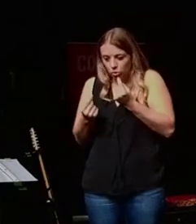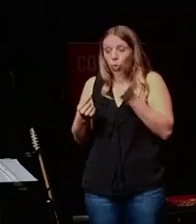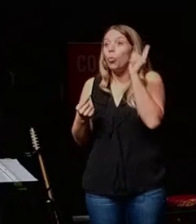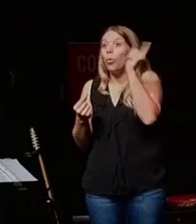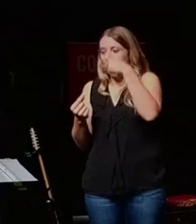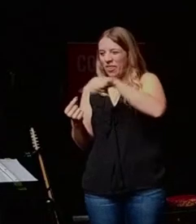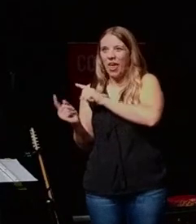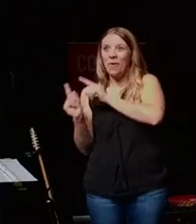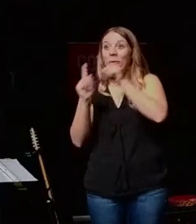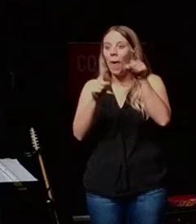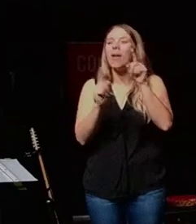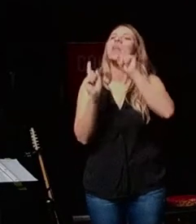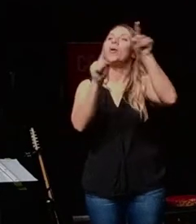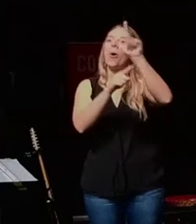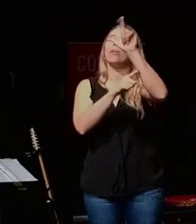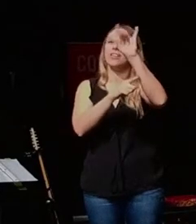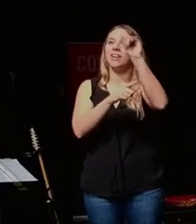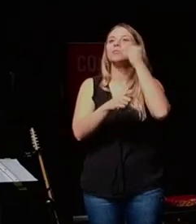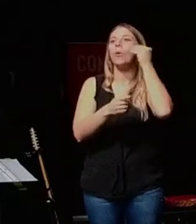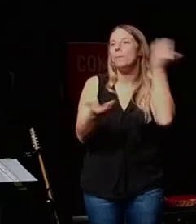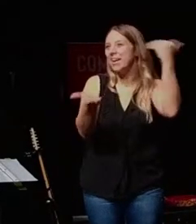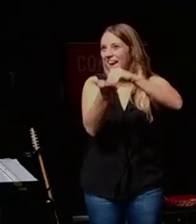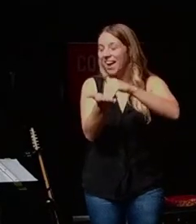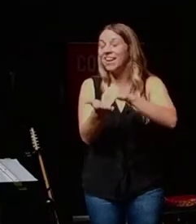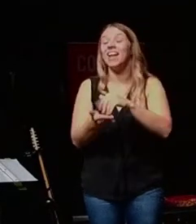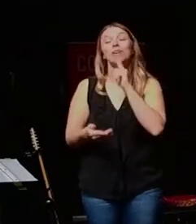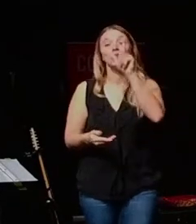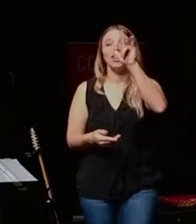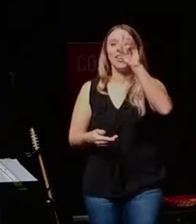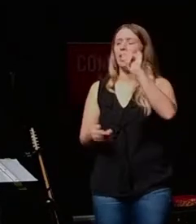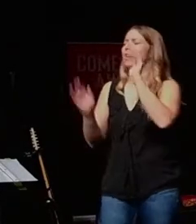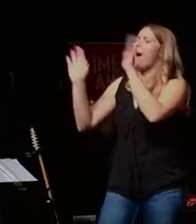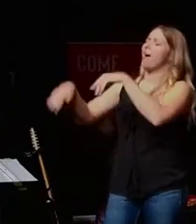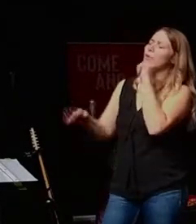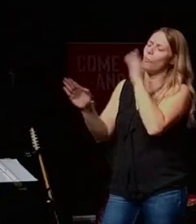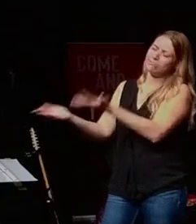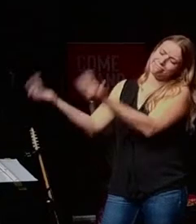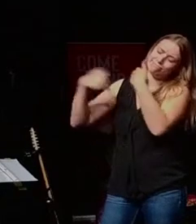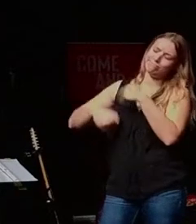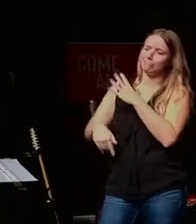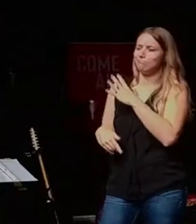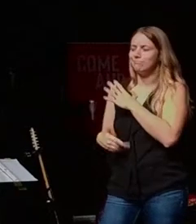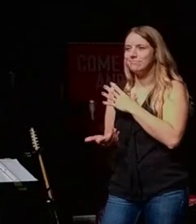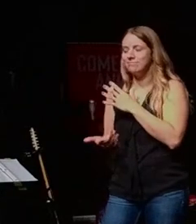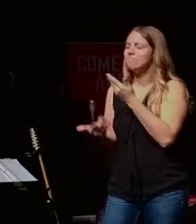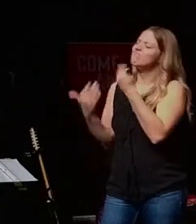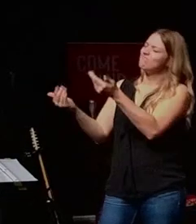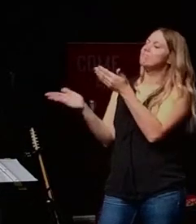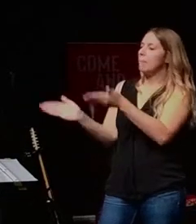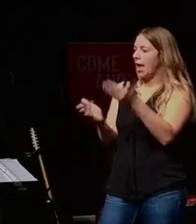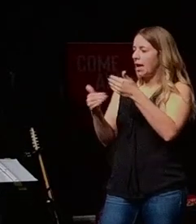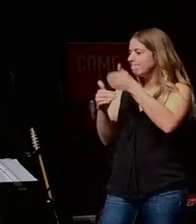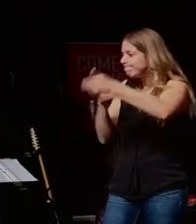Where do they go? They go to Lydia's house. And I bet Lydia was like, oh, don't worry about it. It's all good. Let's plan what's